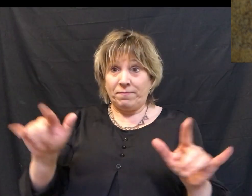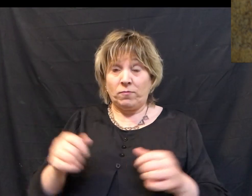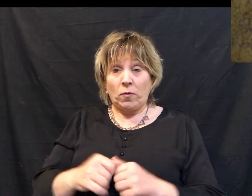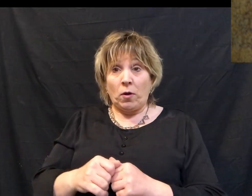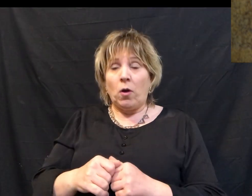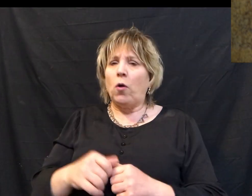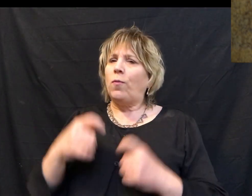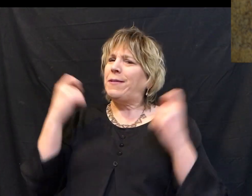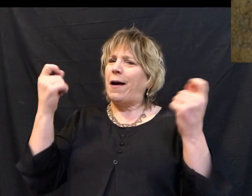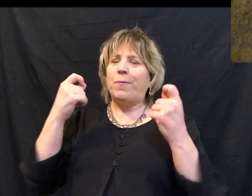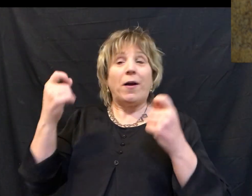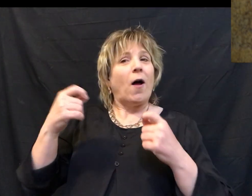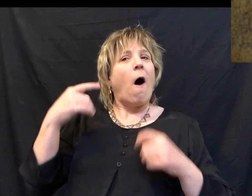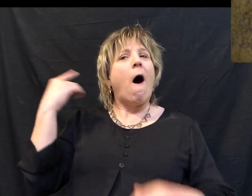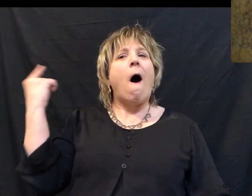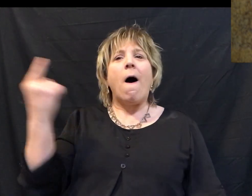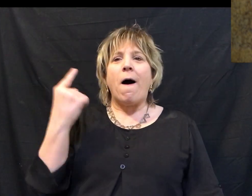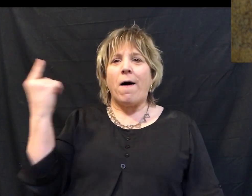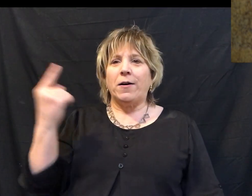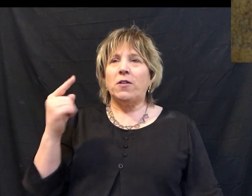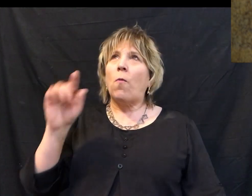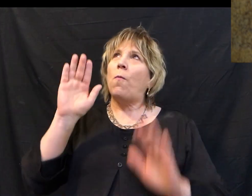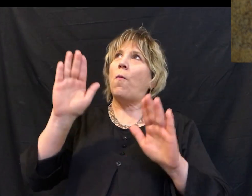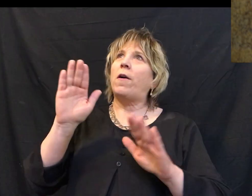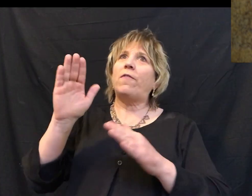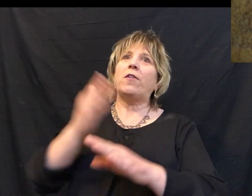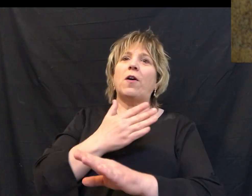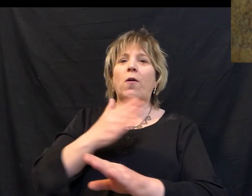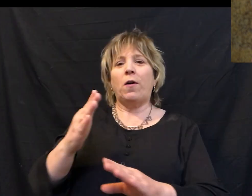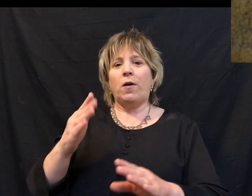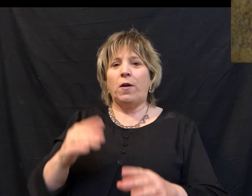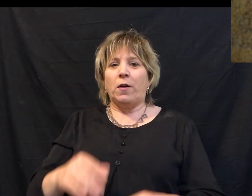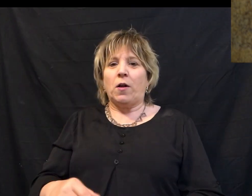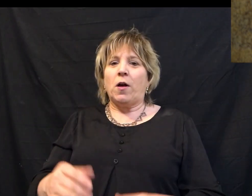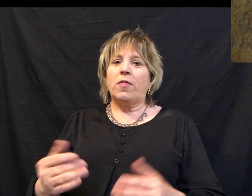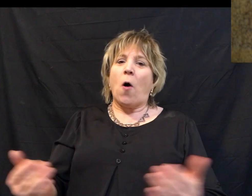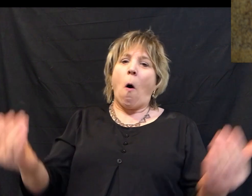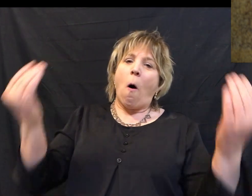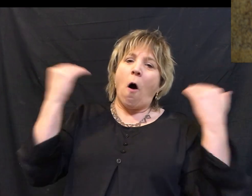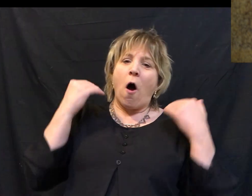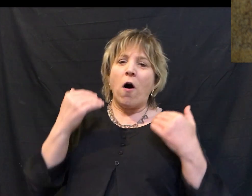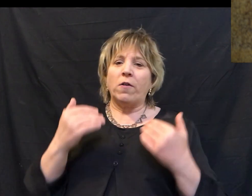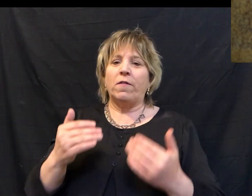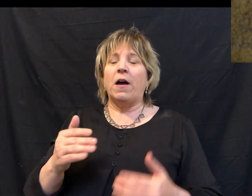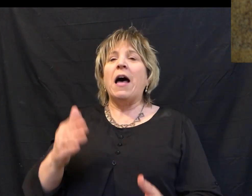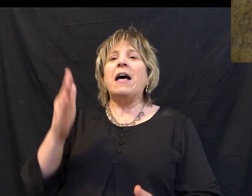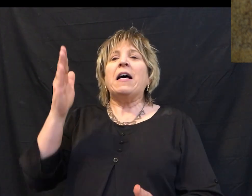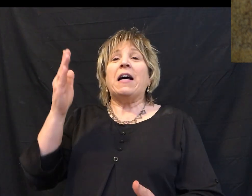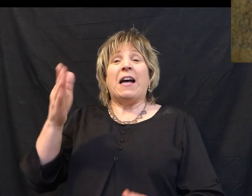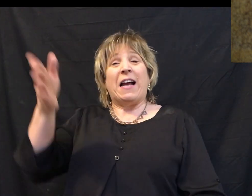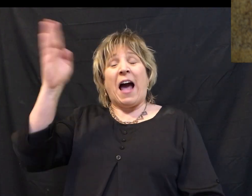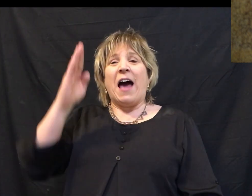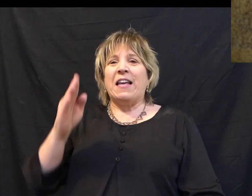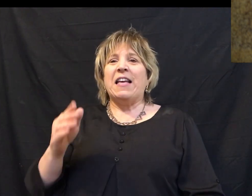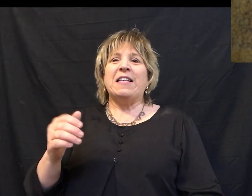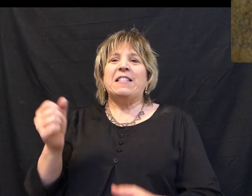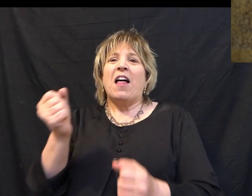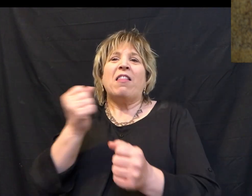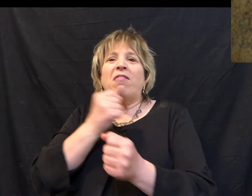us. I mean, we sing about it all the time. We sing these great songs like, oh, the overwhelming, never-ending, reckless